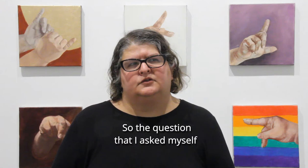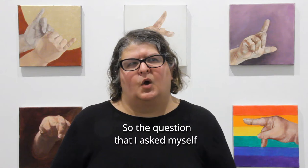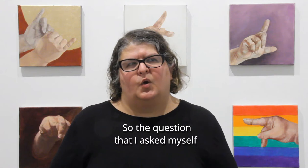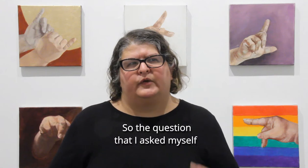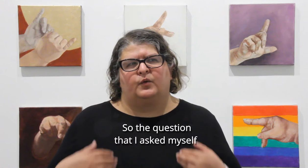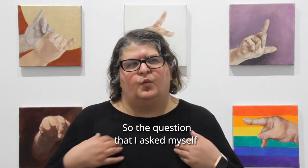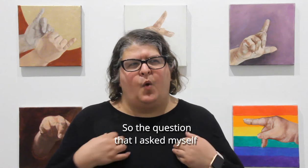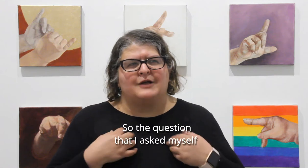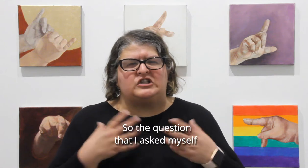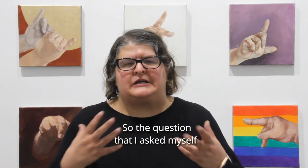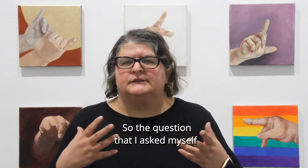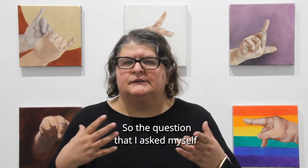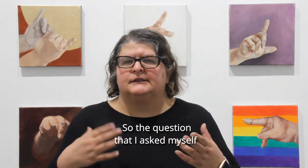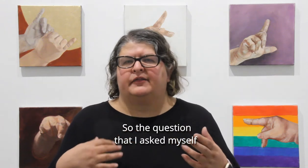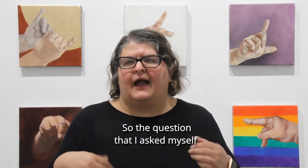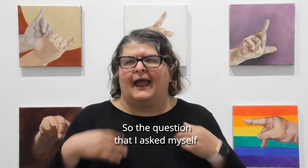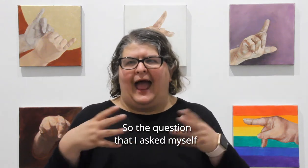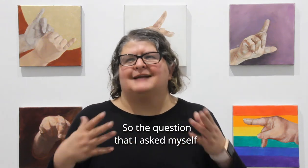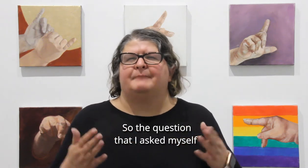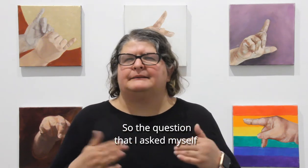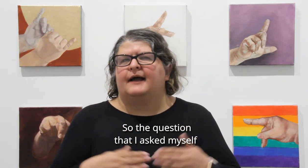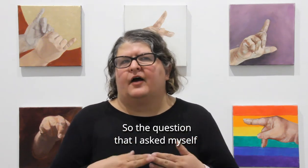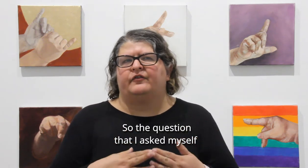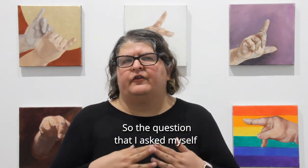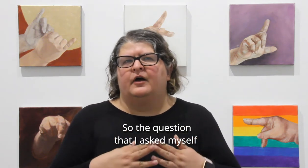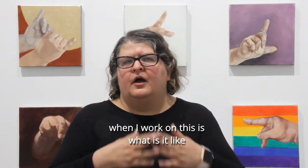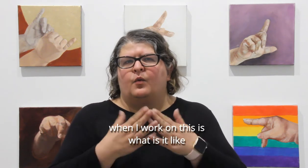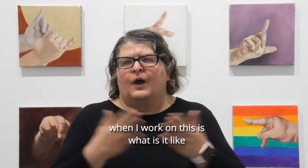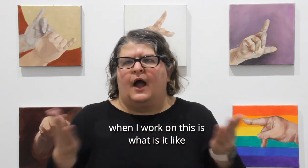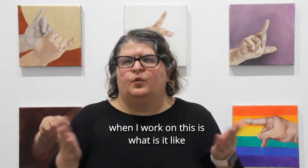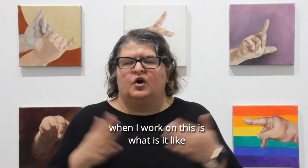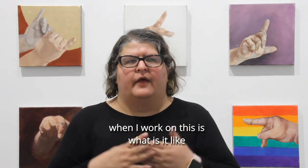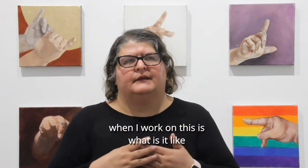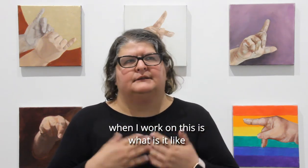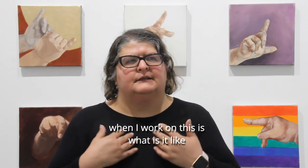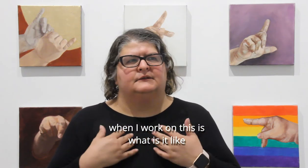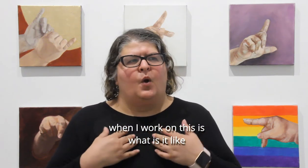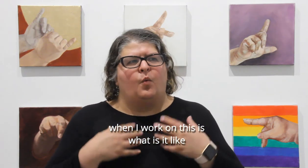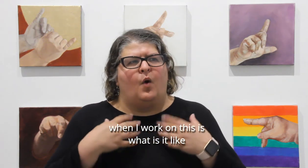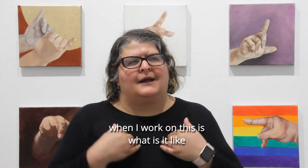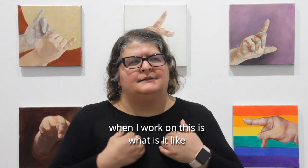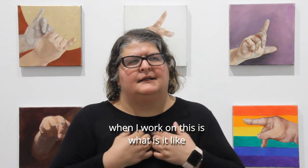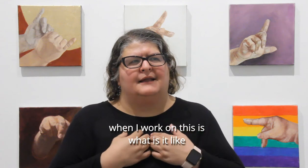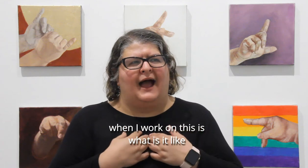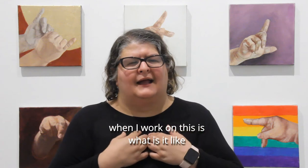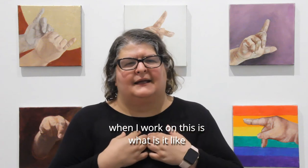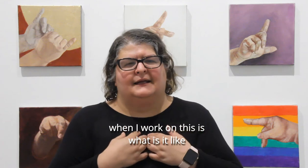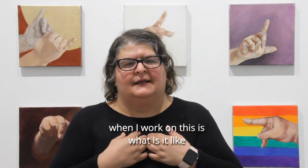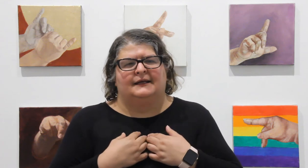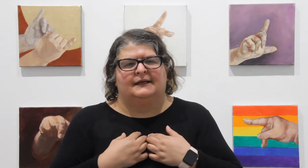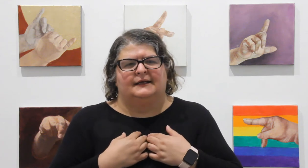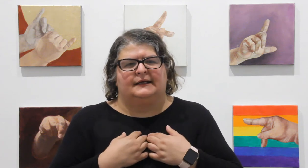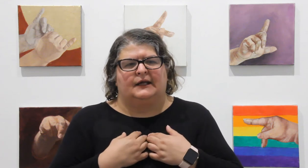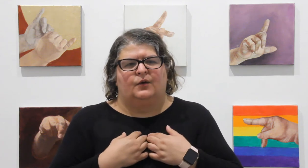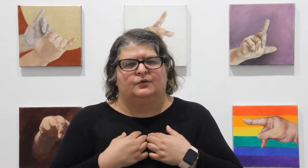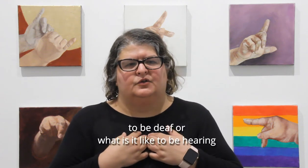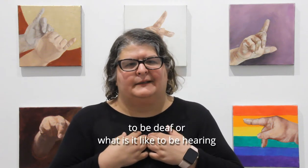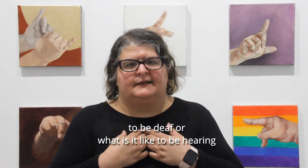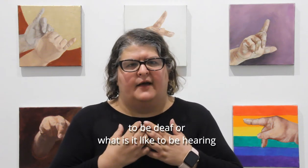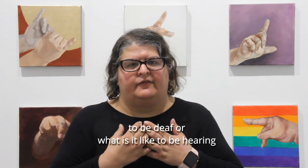so the question that I ask myself when I work on this is what is it like, you know, to be deaf?